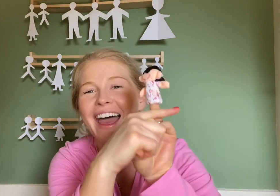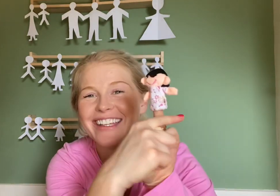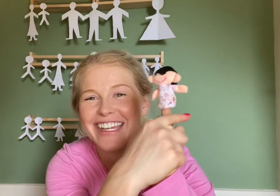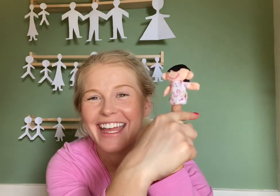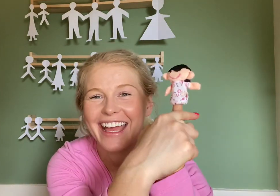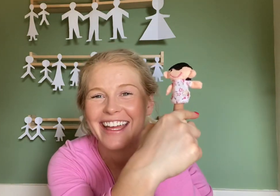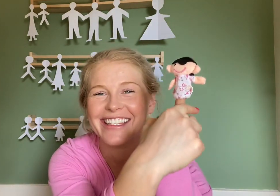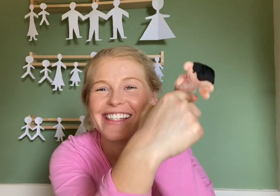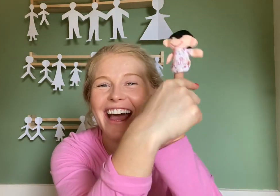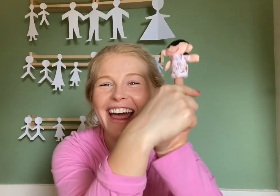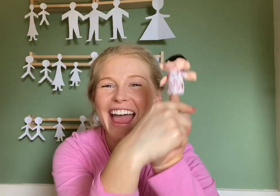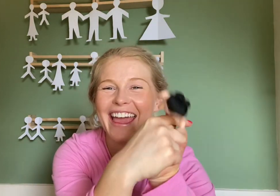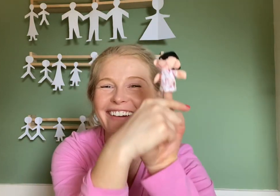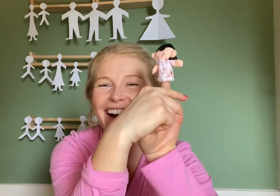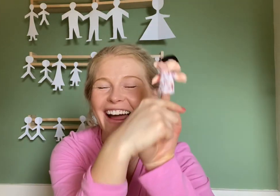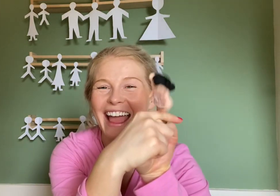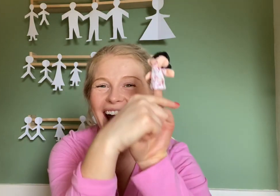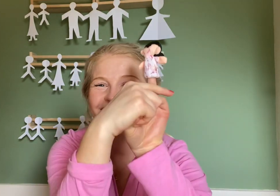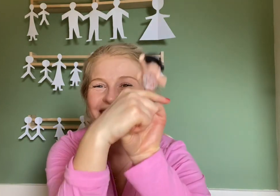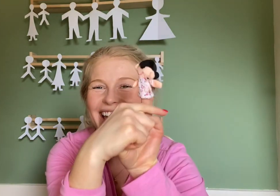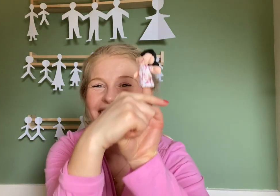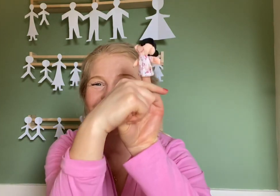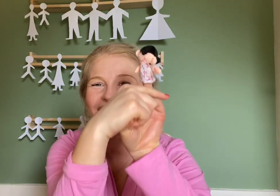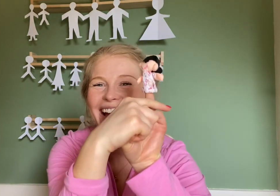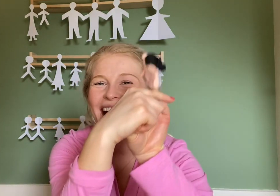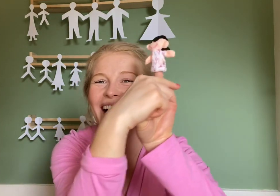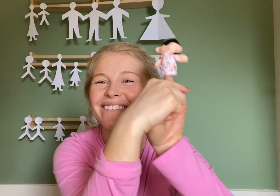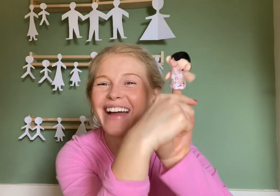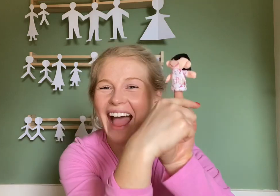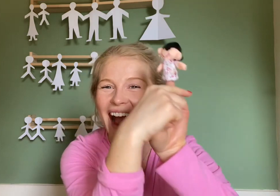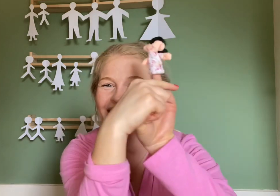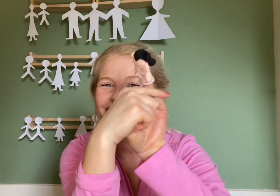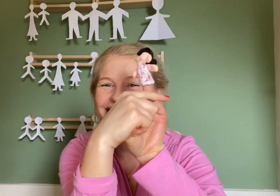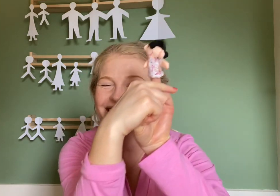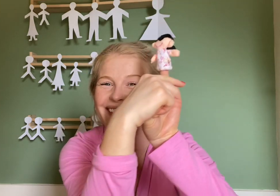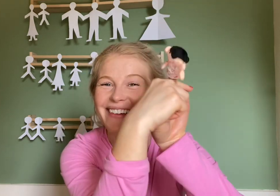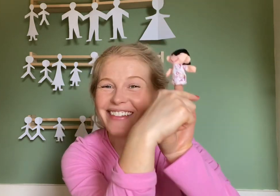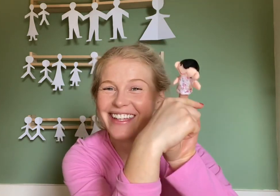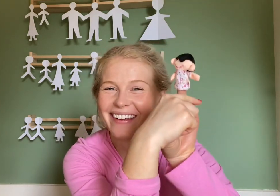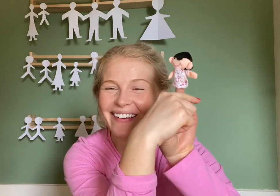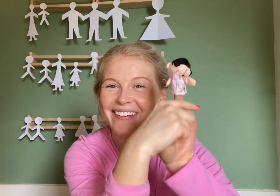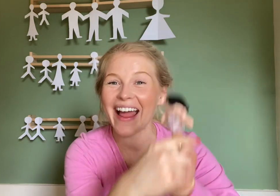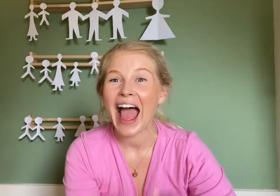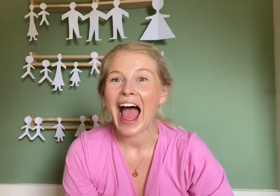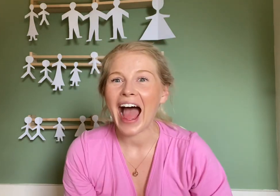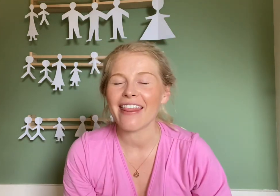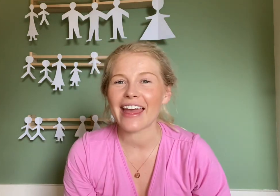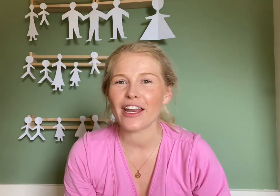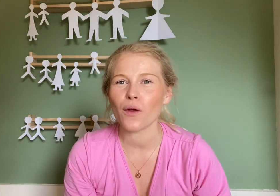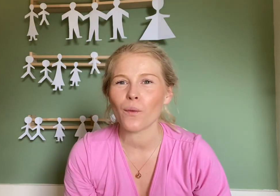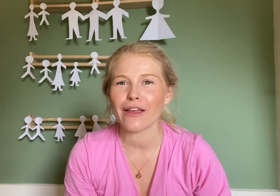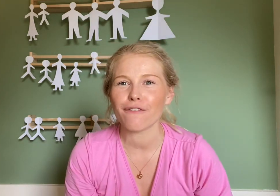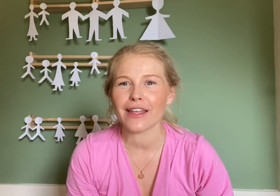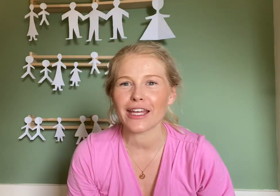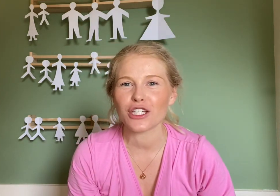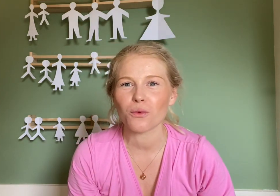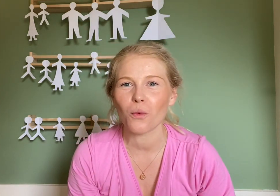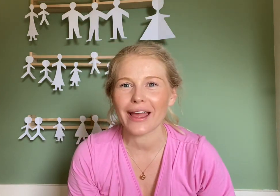she is. Here I am, here I am, how do you do? And then we finish with,